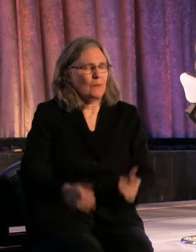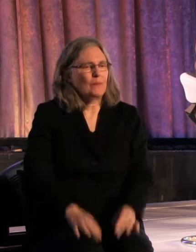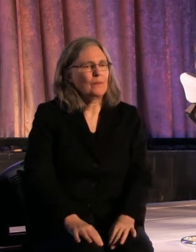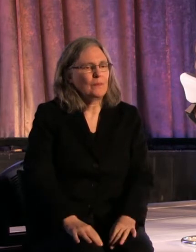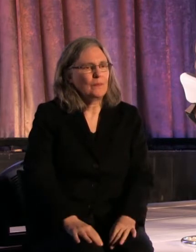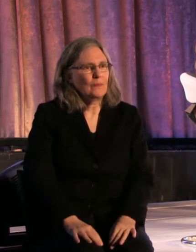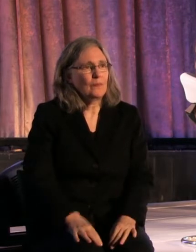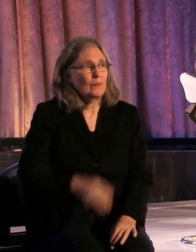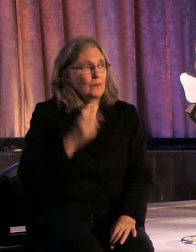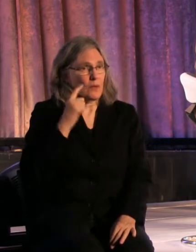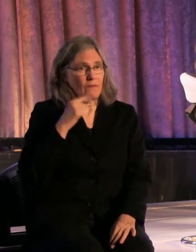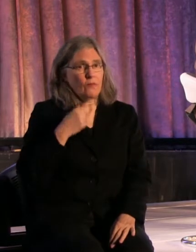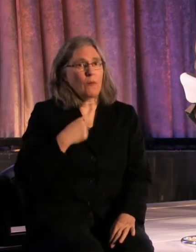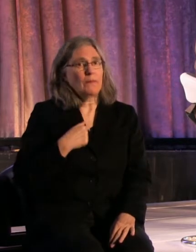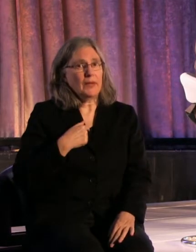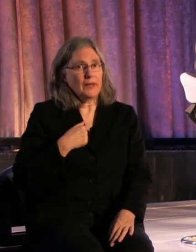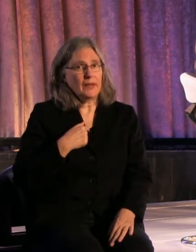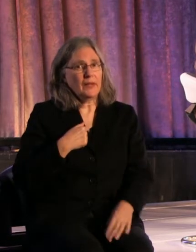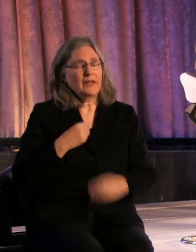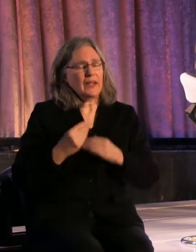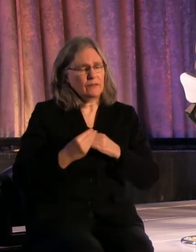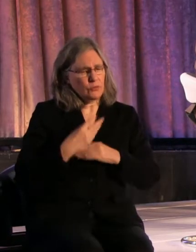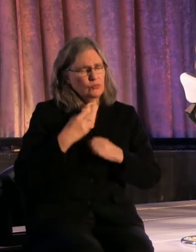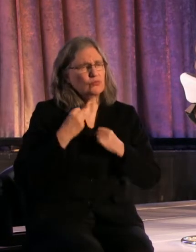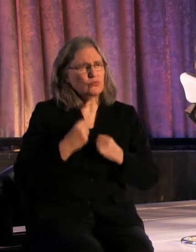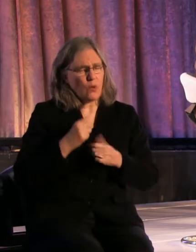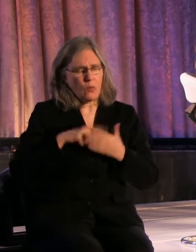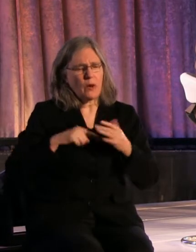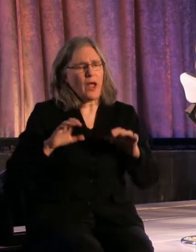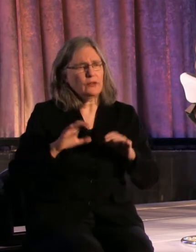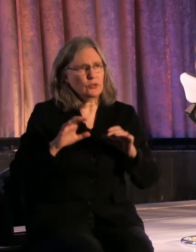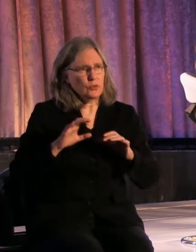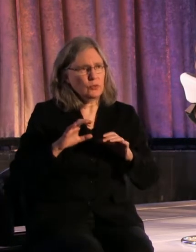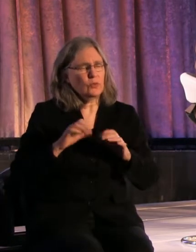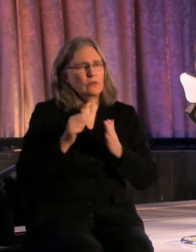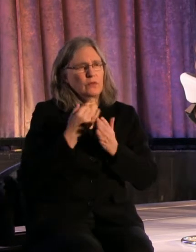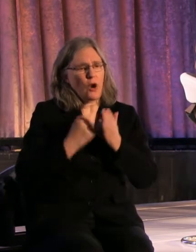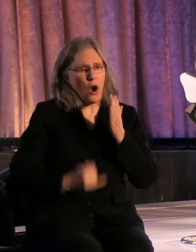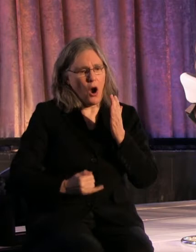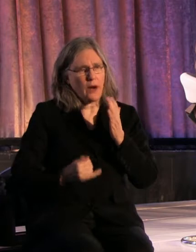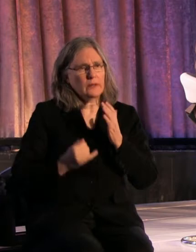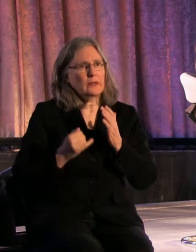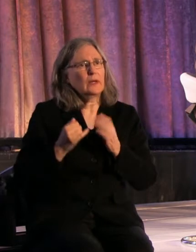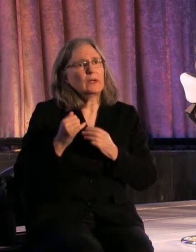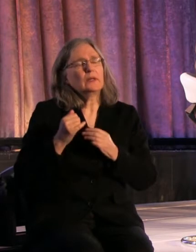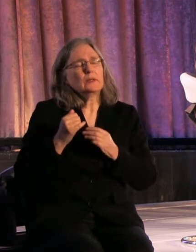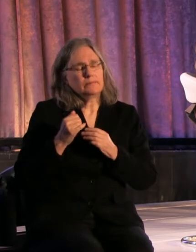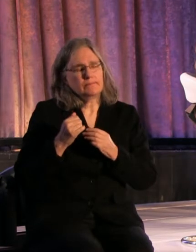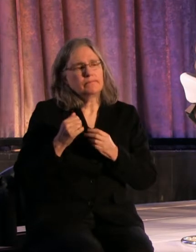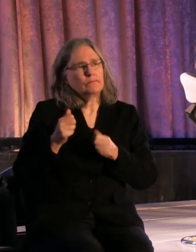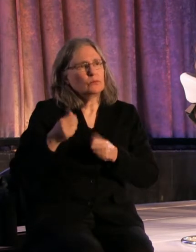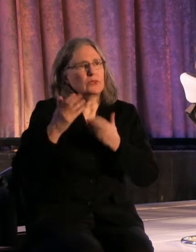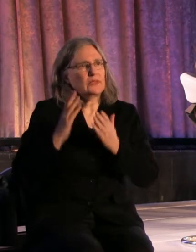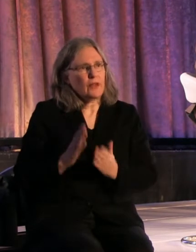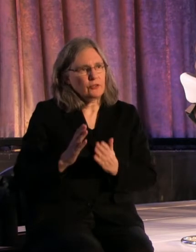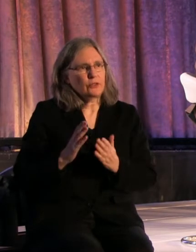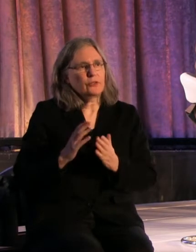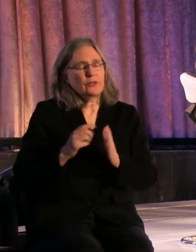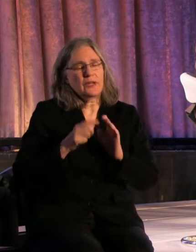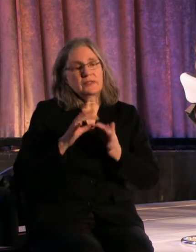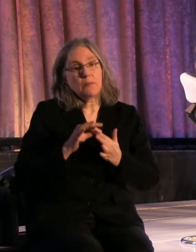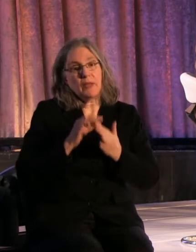For me, it very much informs what I do as an art presenter, especially presenting music, like literally from all over the world.